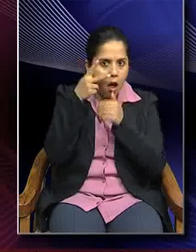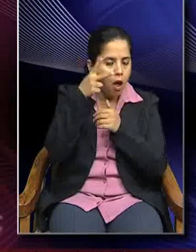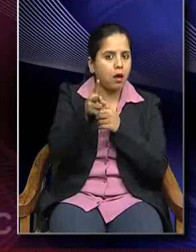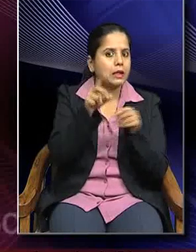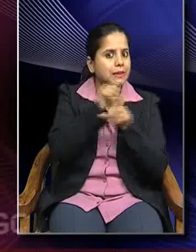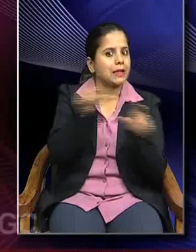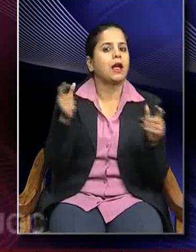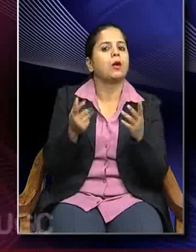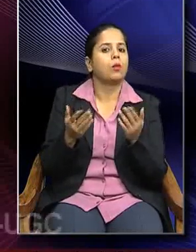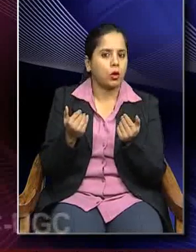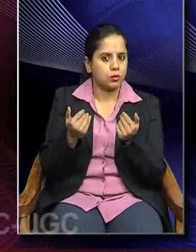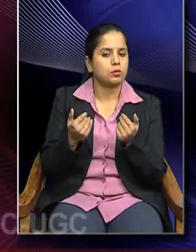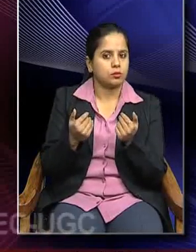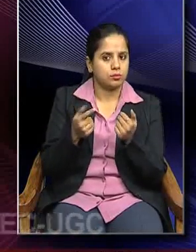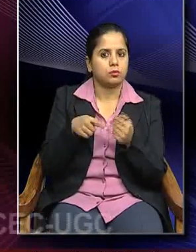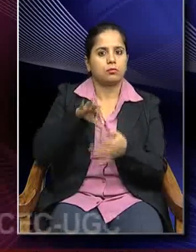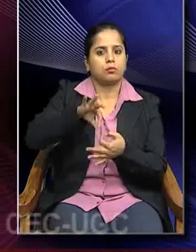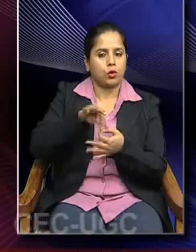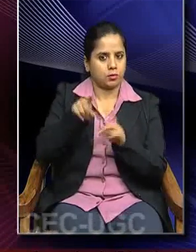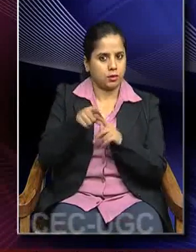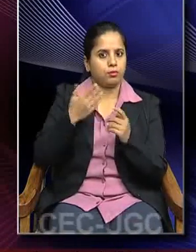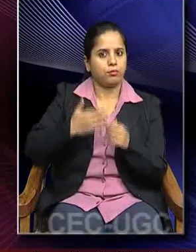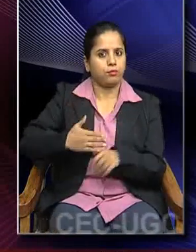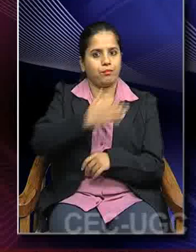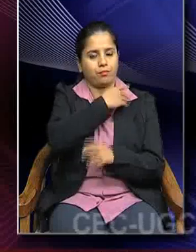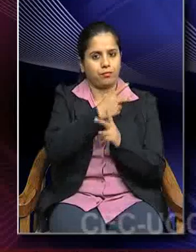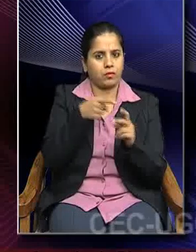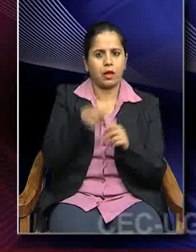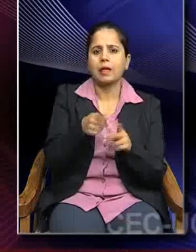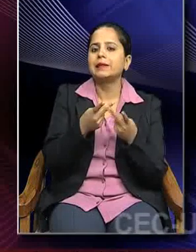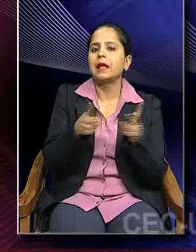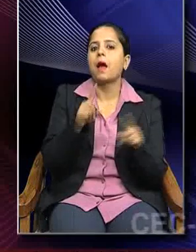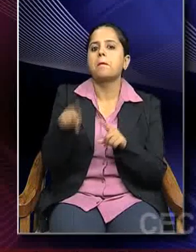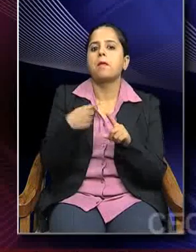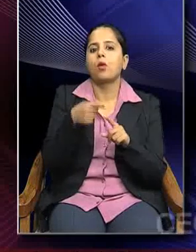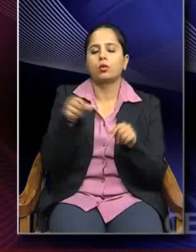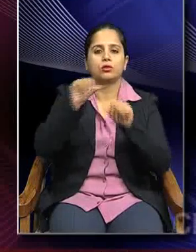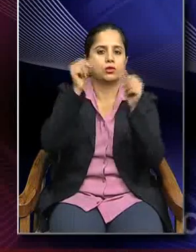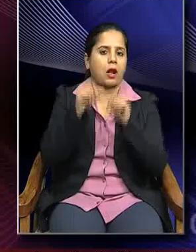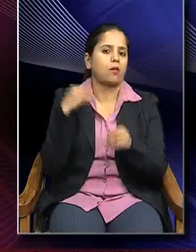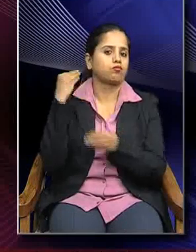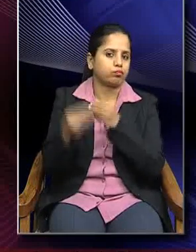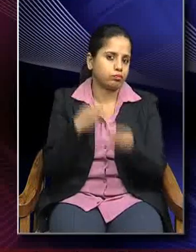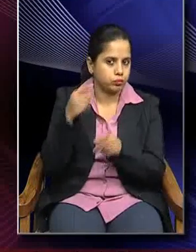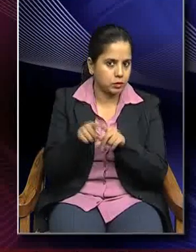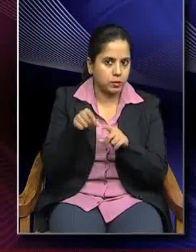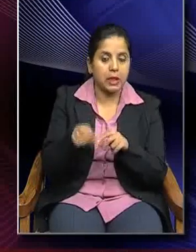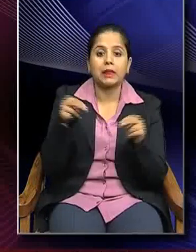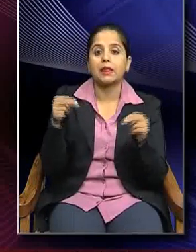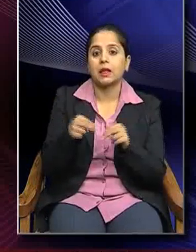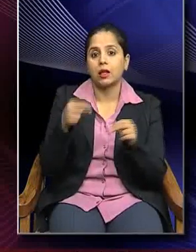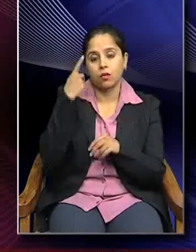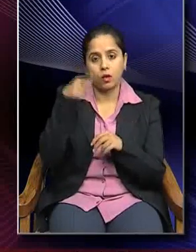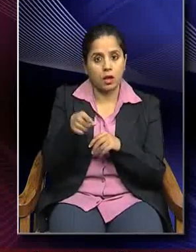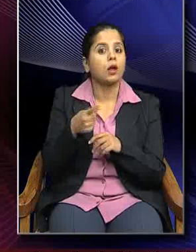something distinct about this sculpturing tradition and it requires fair